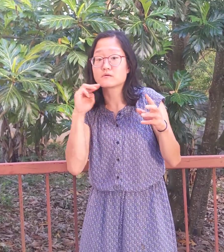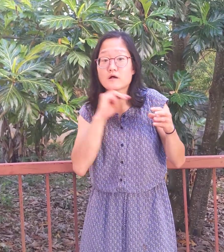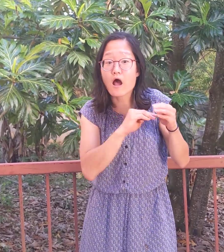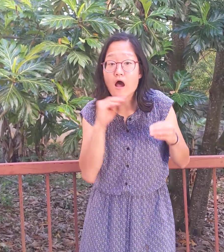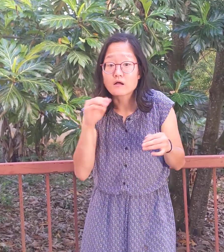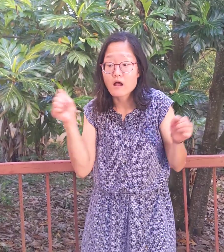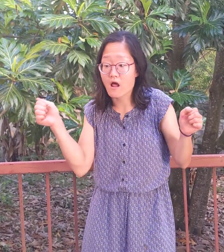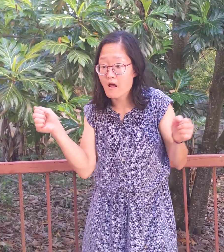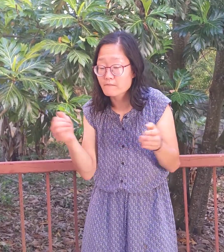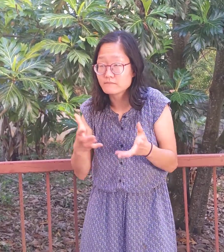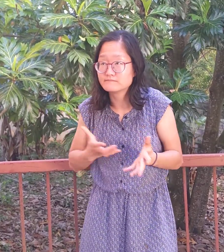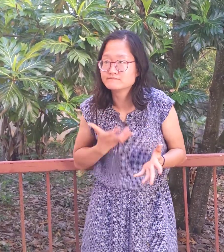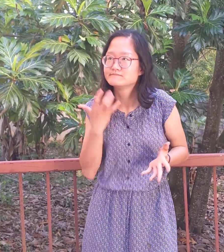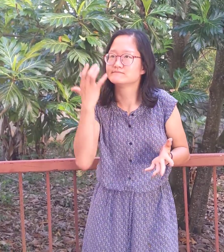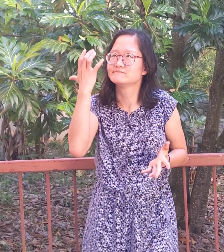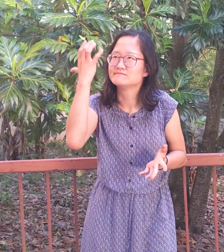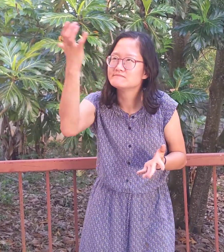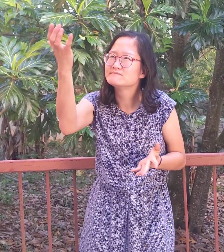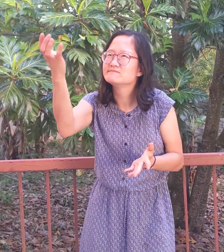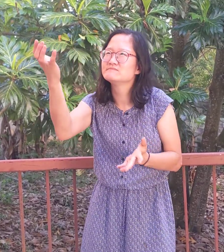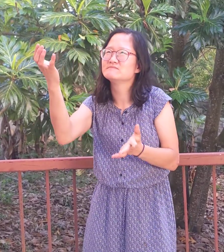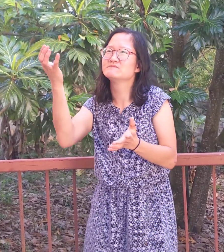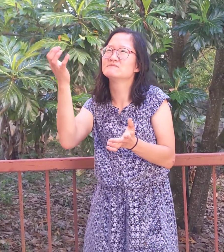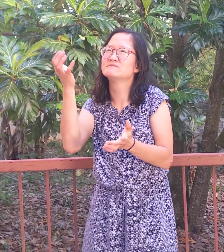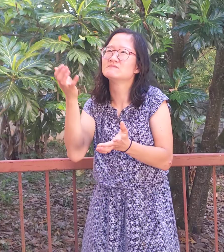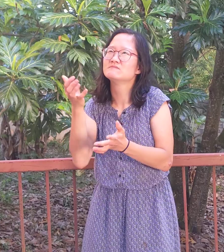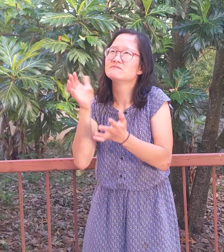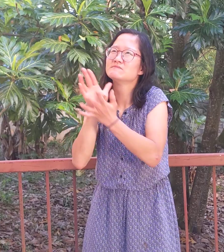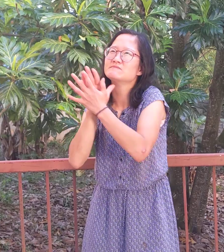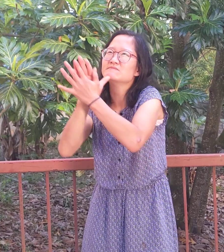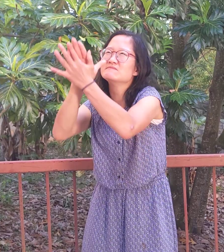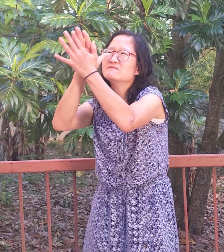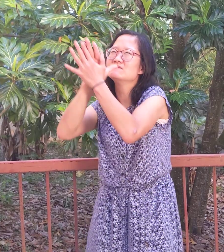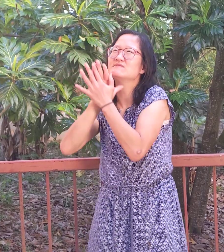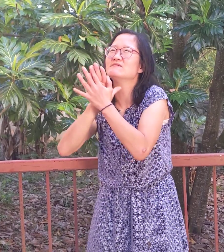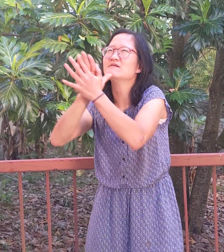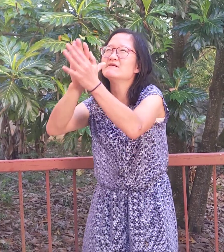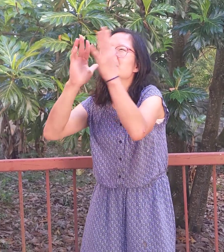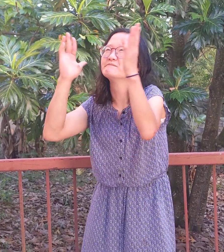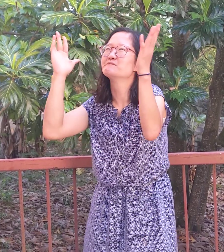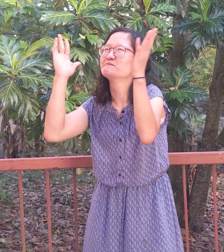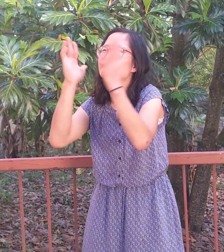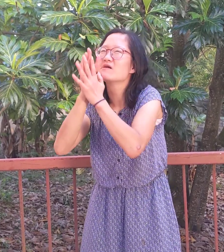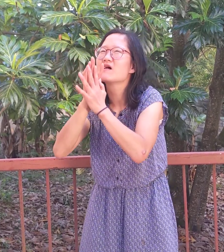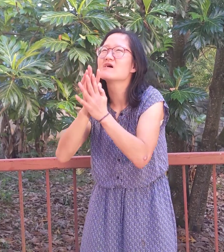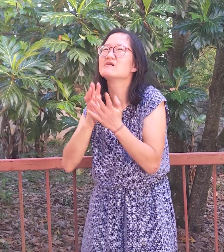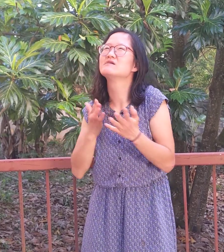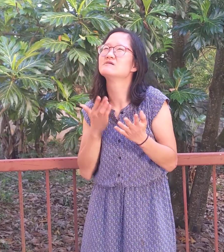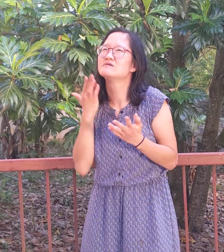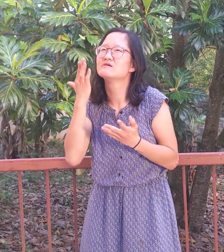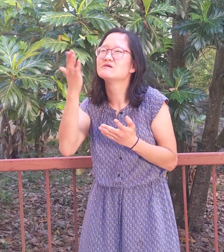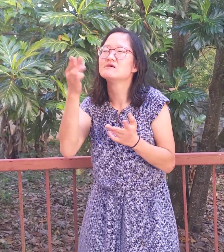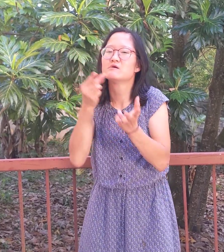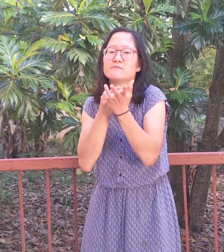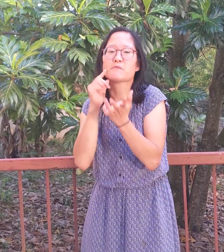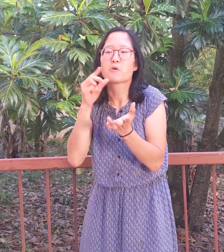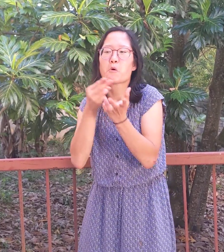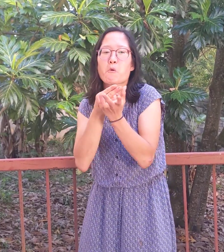honest about the sin, all of the lies, everything, just present it before Him. An intimate prayer,